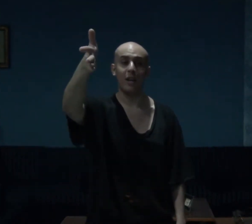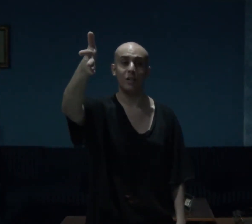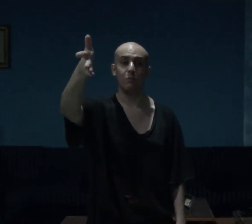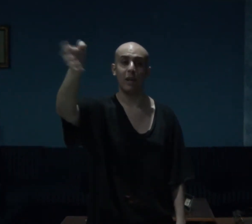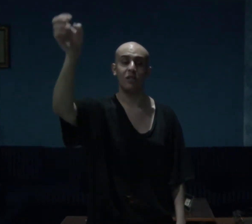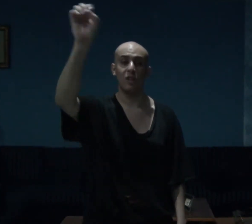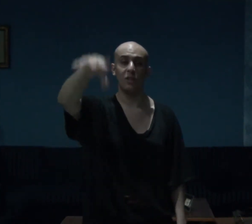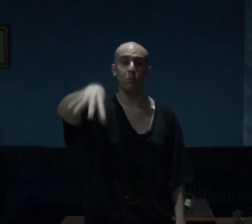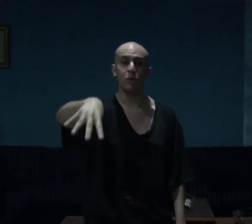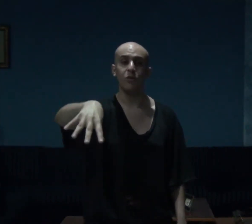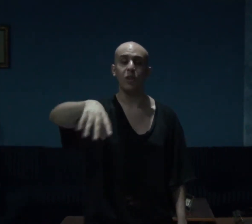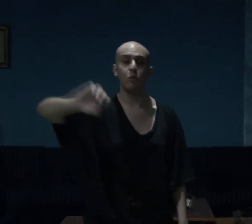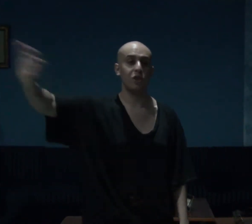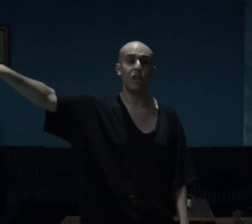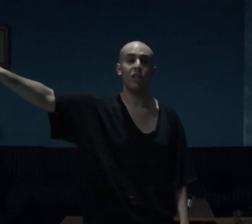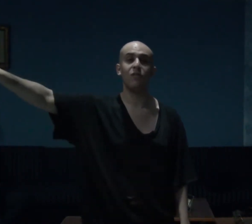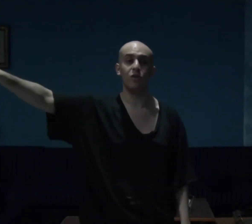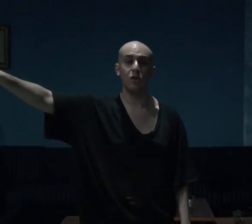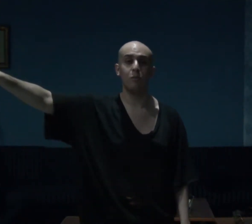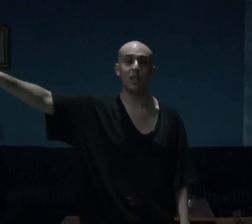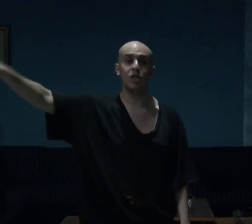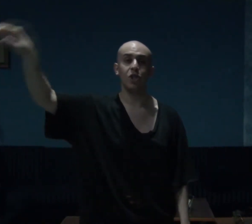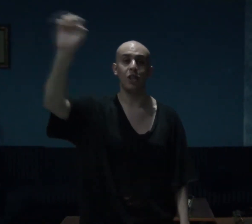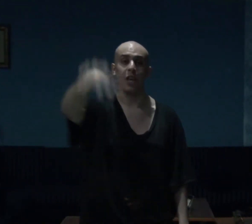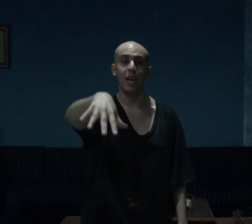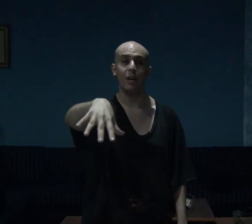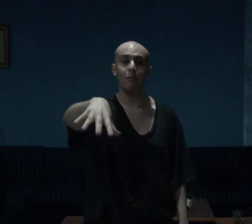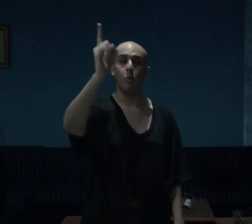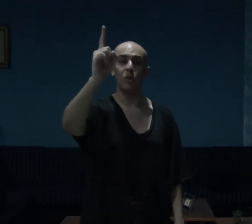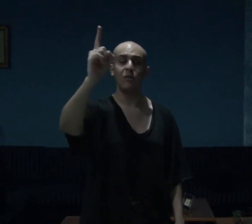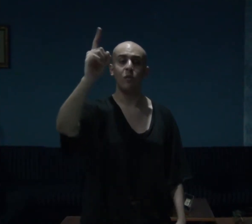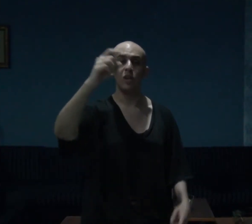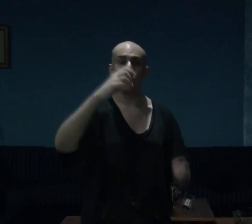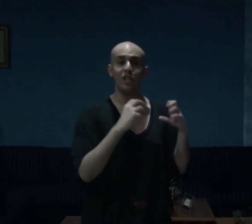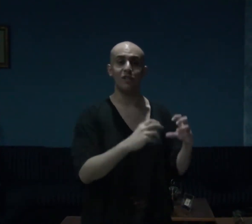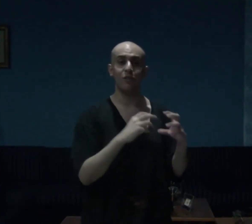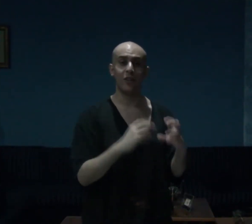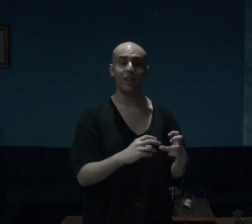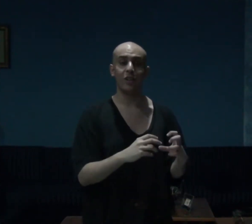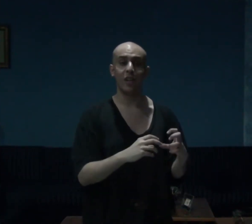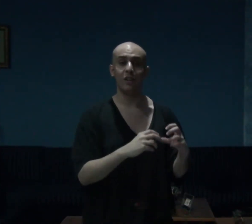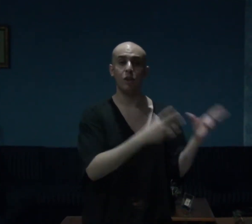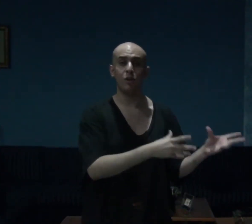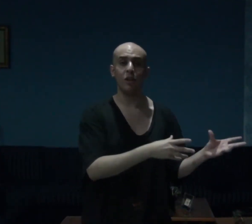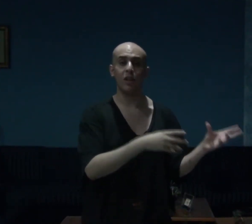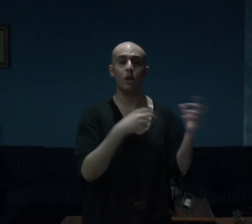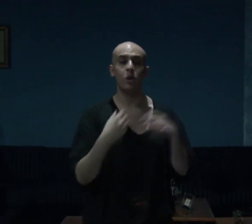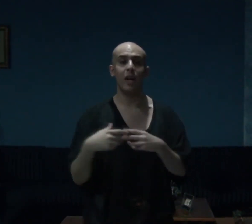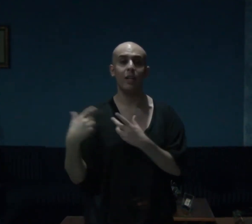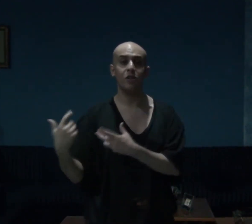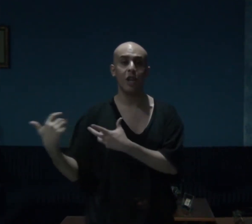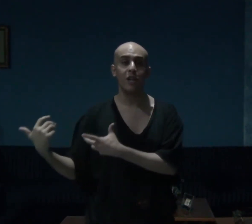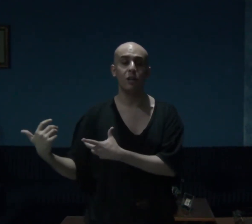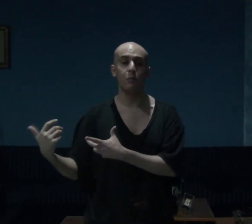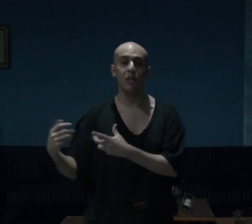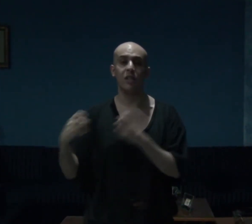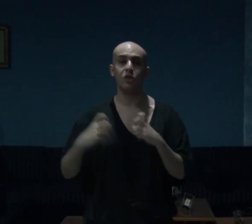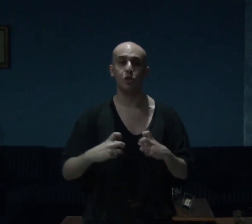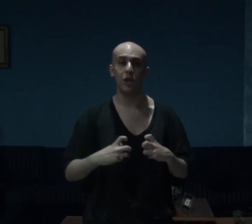aspects of the movie which i loved so much in cam one of which is the fact that lola or alice akerman is trying